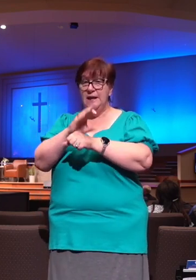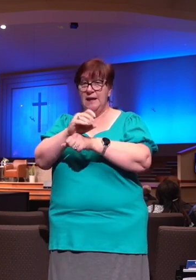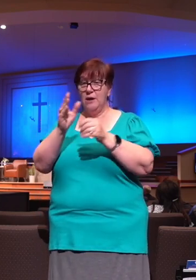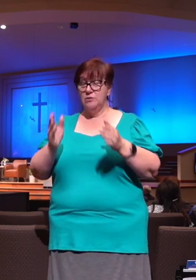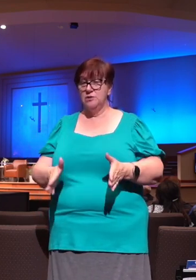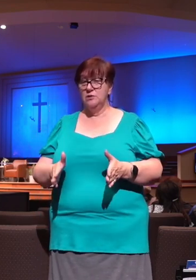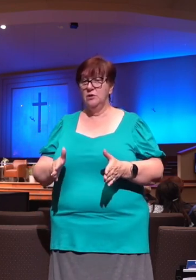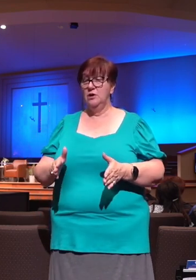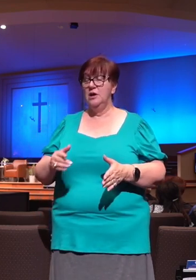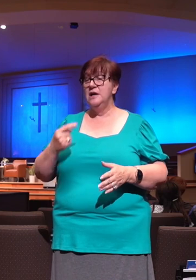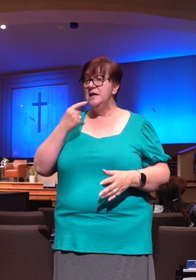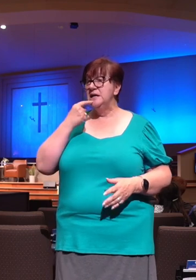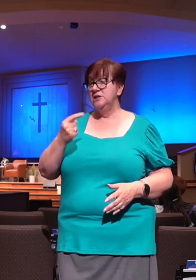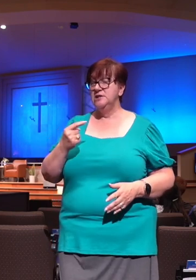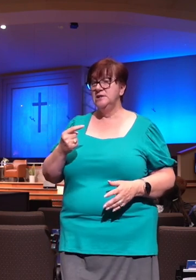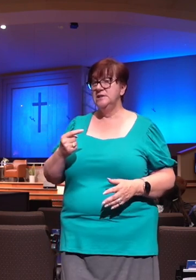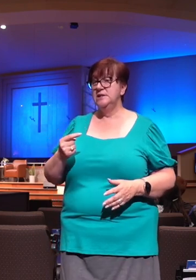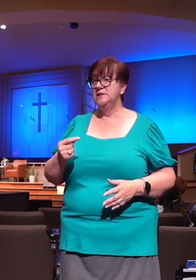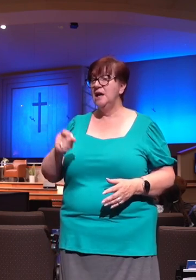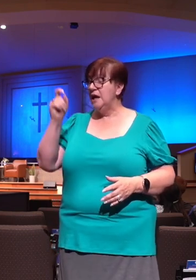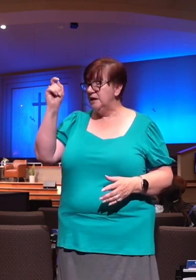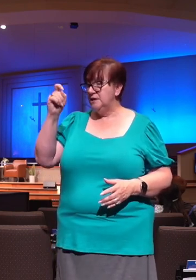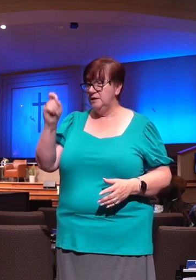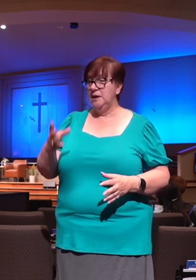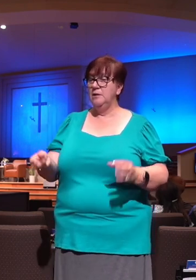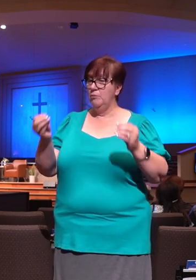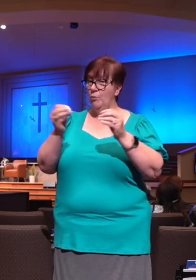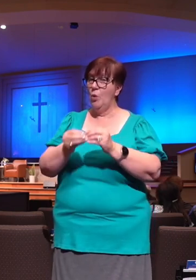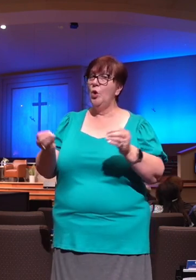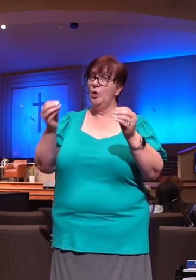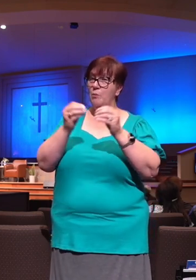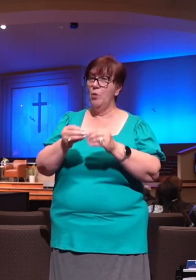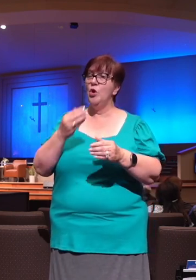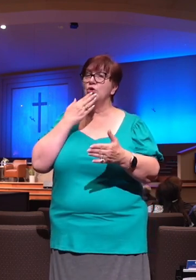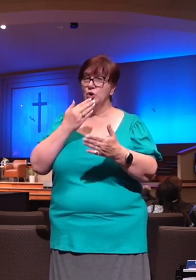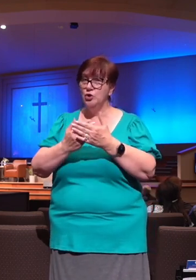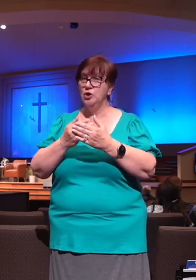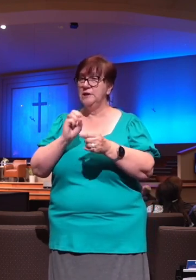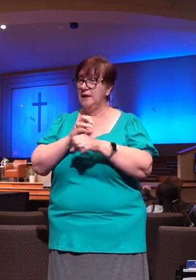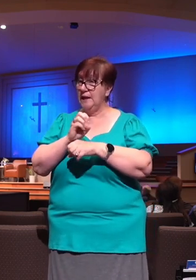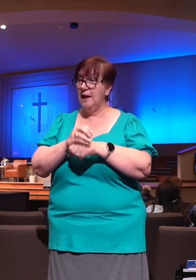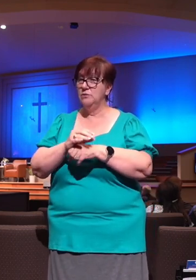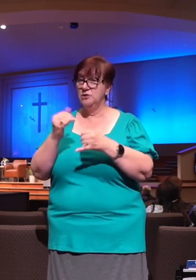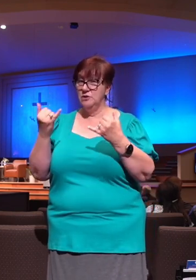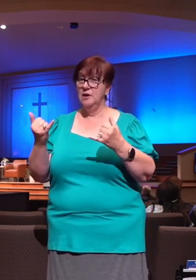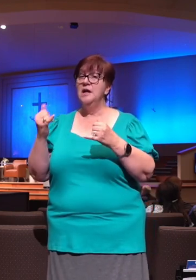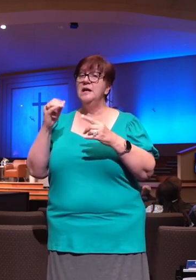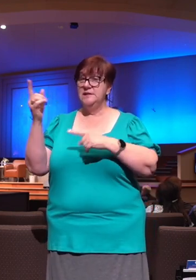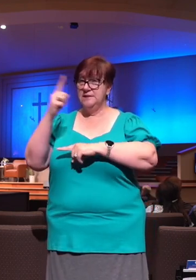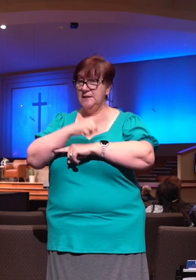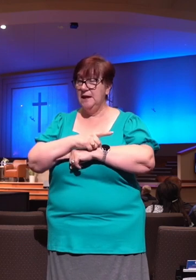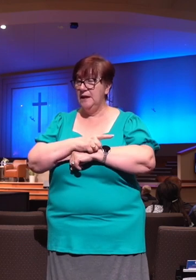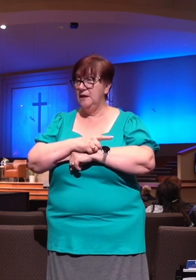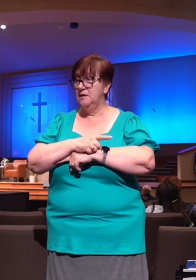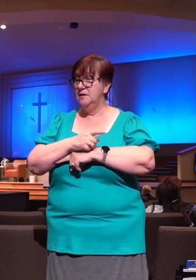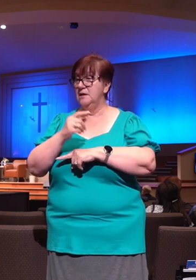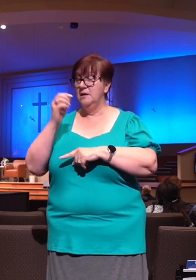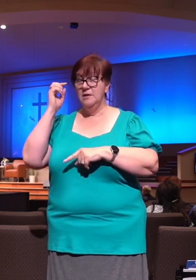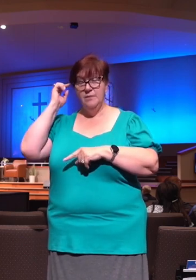of counsel, but there's not an abundance of good counsel. In fact, if you go back to the garden and you find the serpent comes to Eve and he gives them counsel, it's not good counsel. really